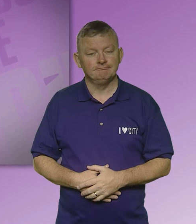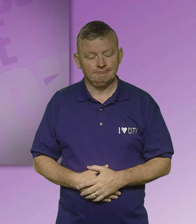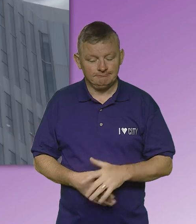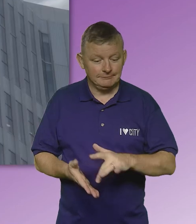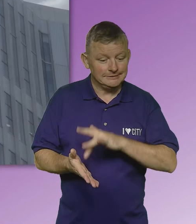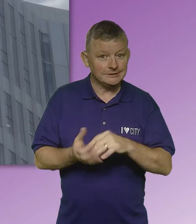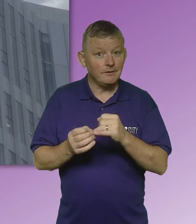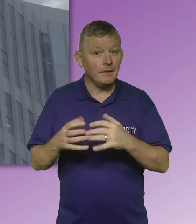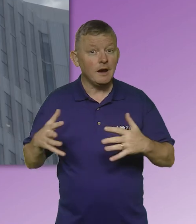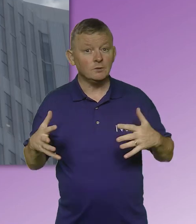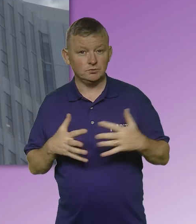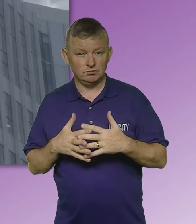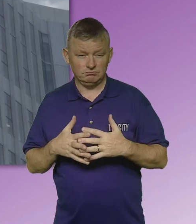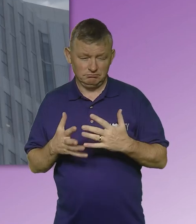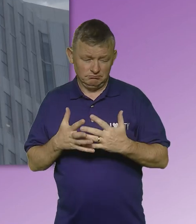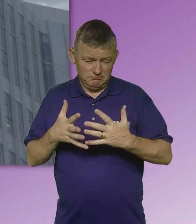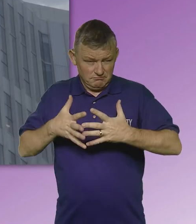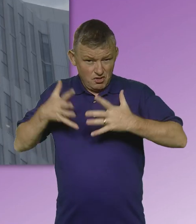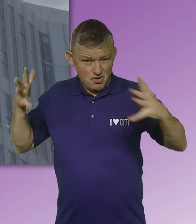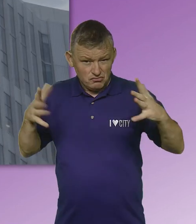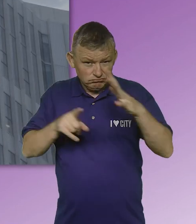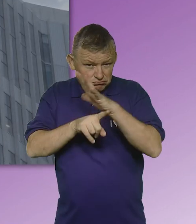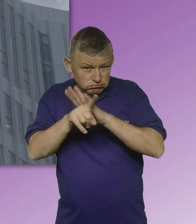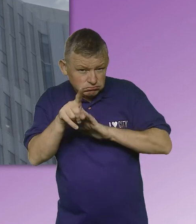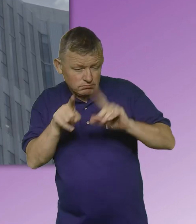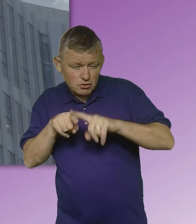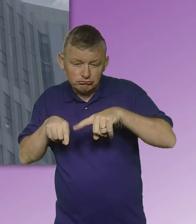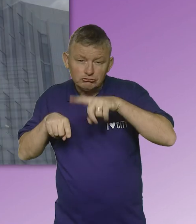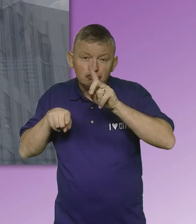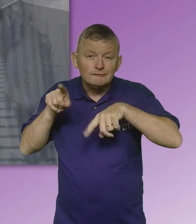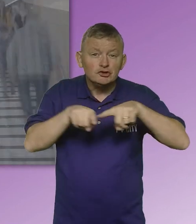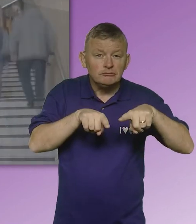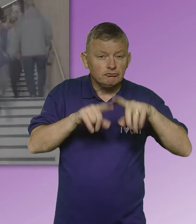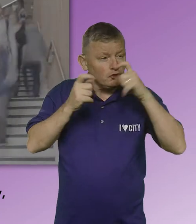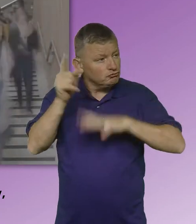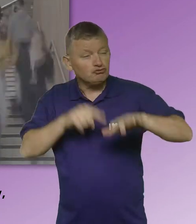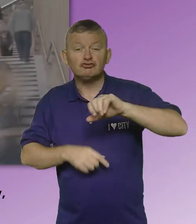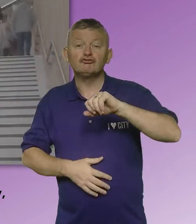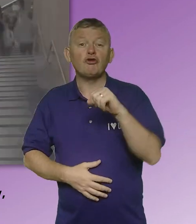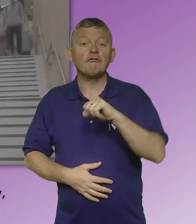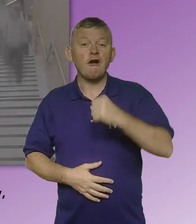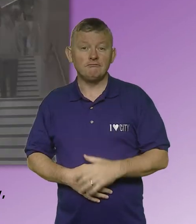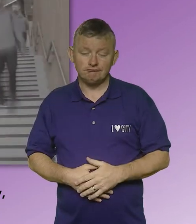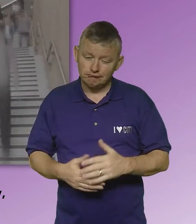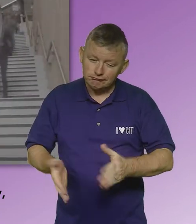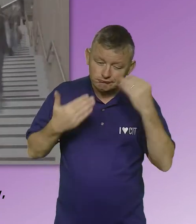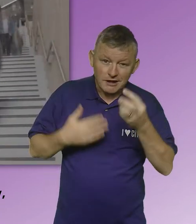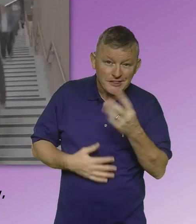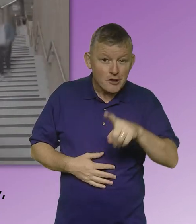City of Glasgow College is the largest and most diverse college in Scotland, welcoming over 30,000 students